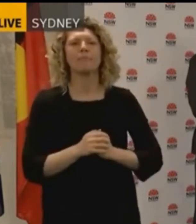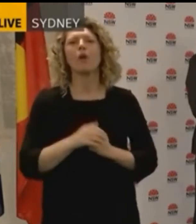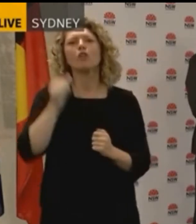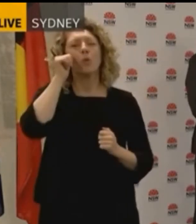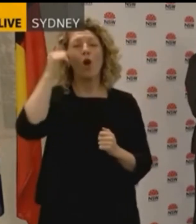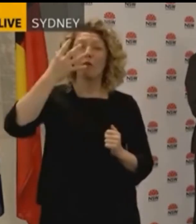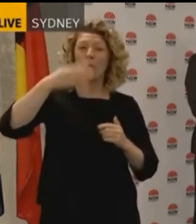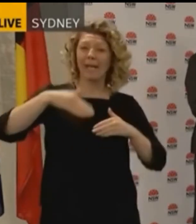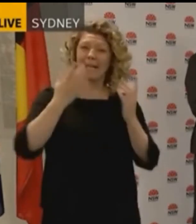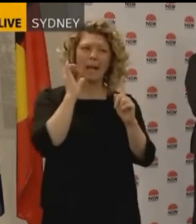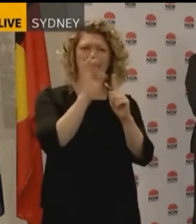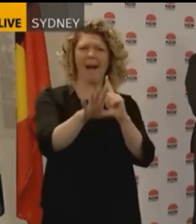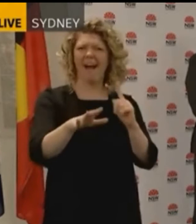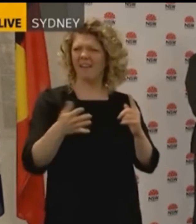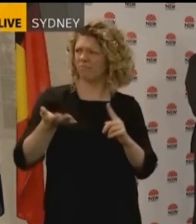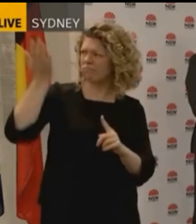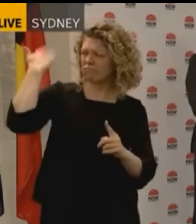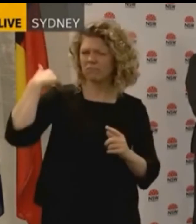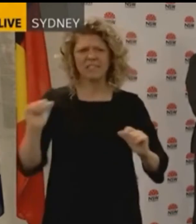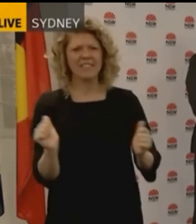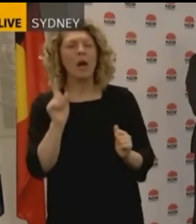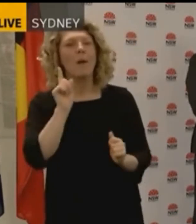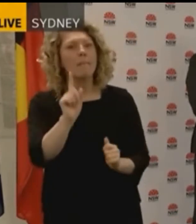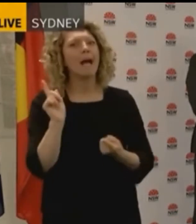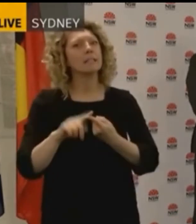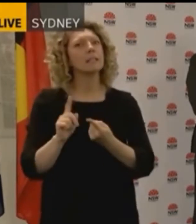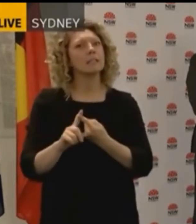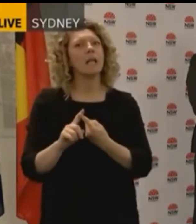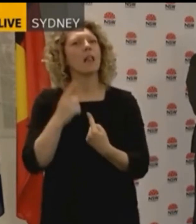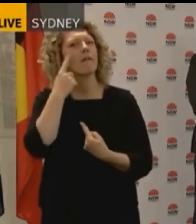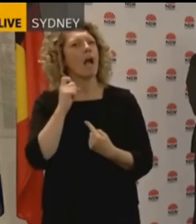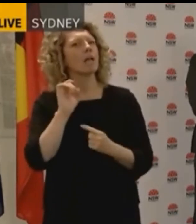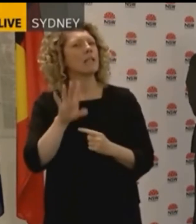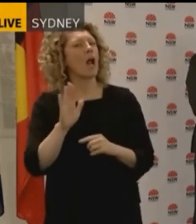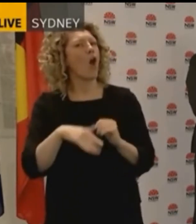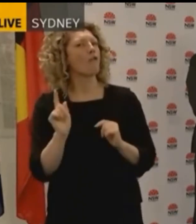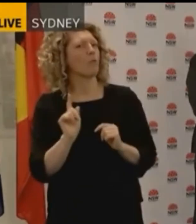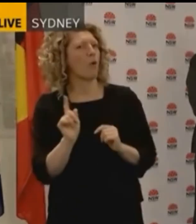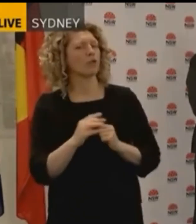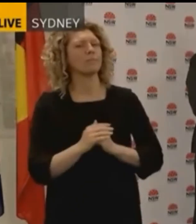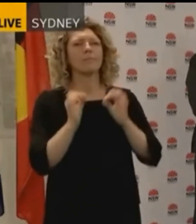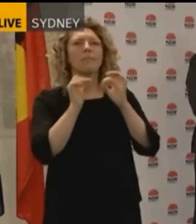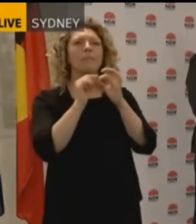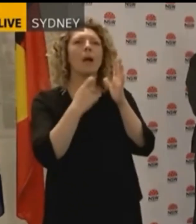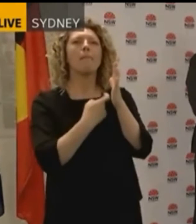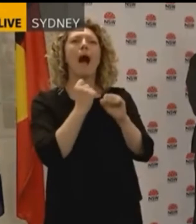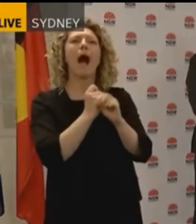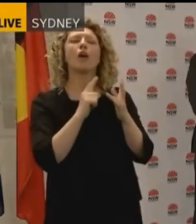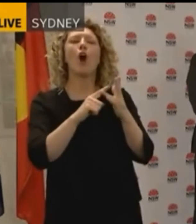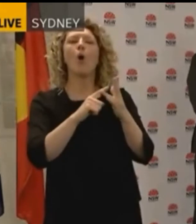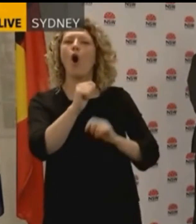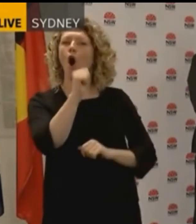days has passed for many of these sites but we have got specific advice in relation to these venues. So in terms of the Bargo Hotel